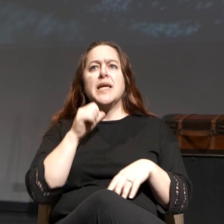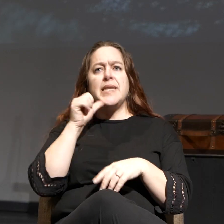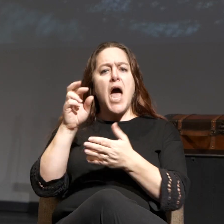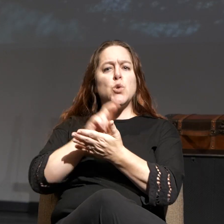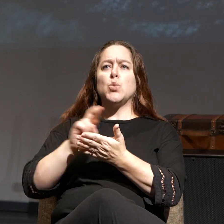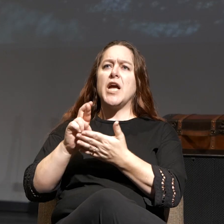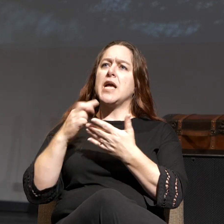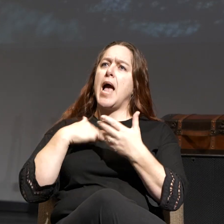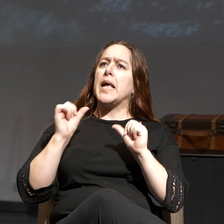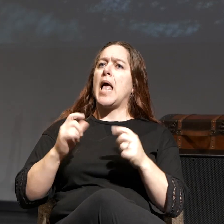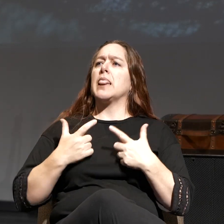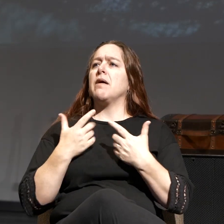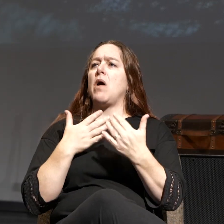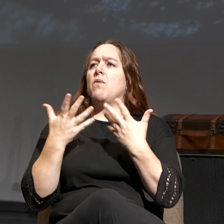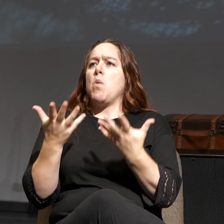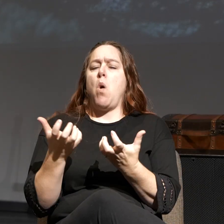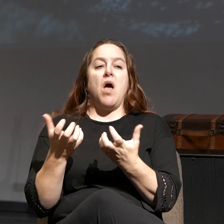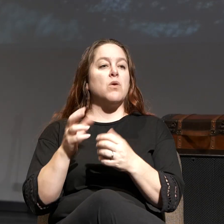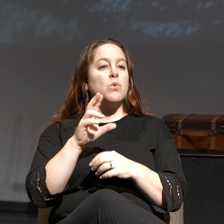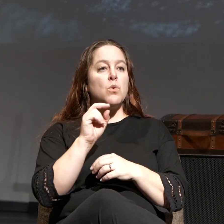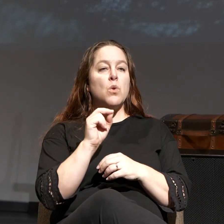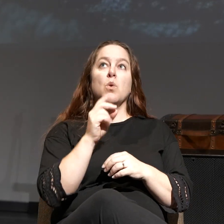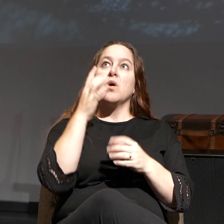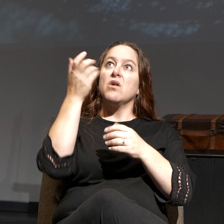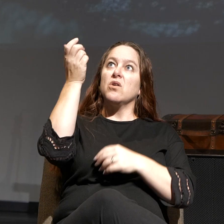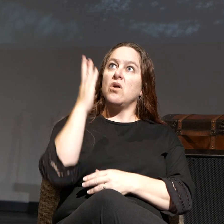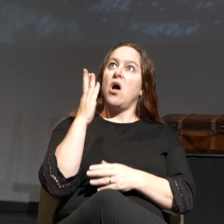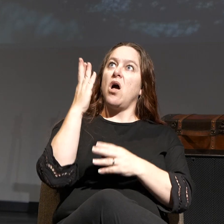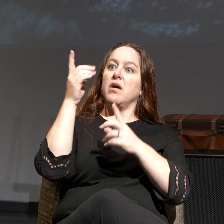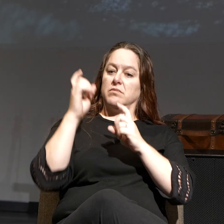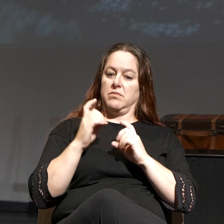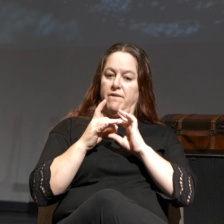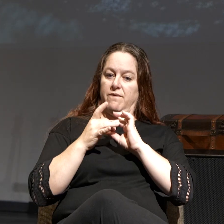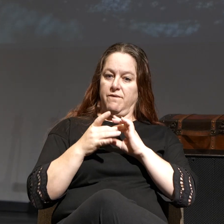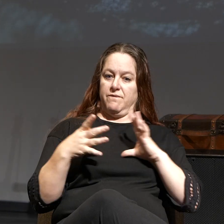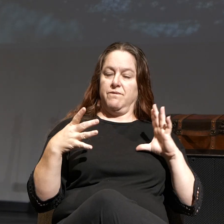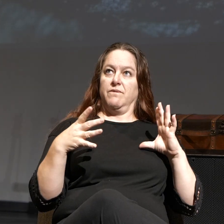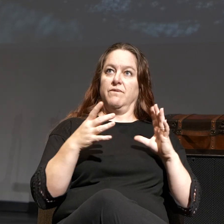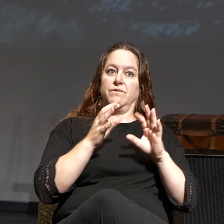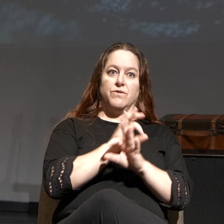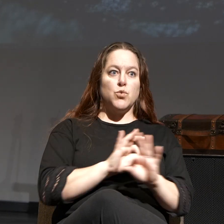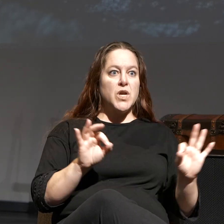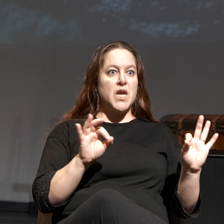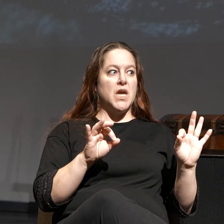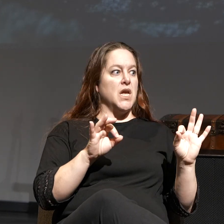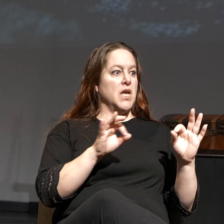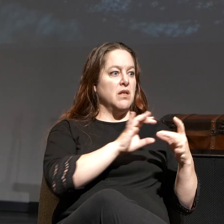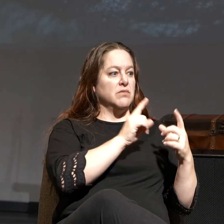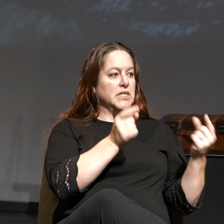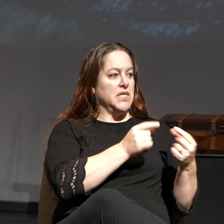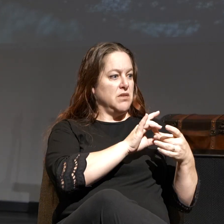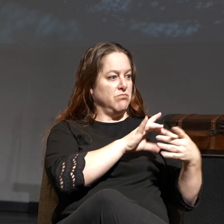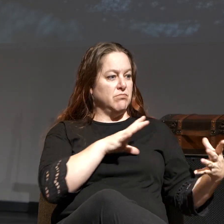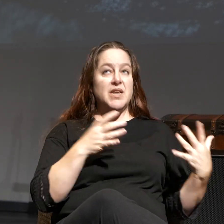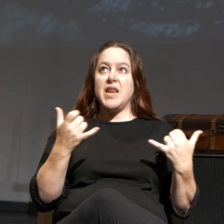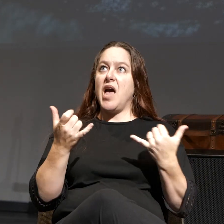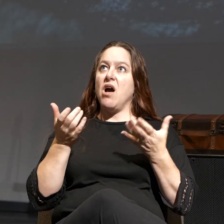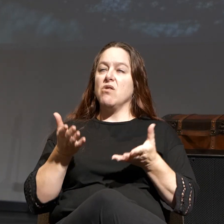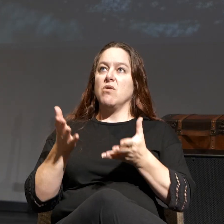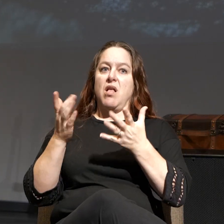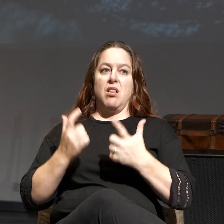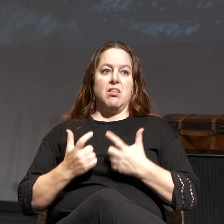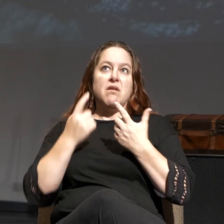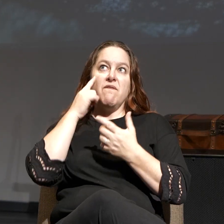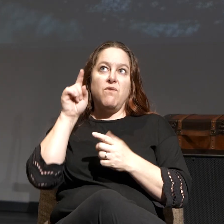crazy. No, he sets you free to be able to live for Him and for His glory so that you can experience a freedom